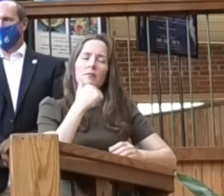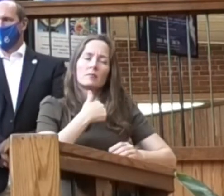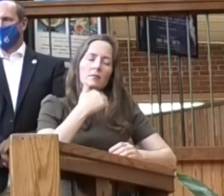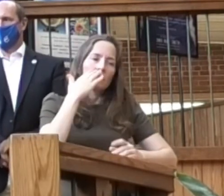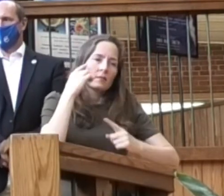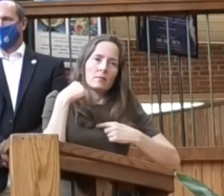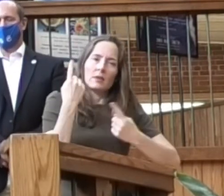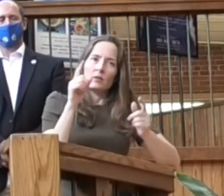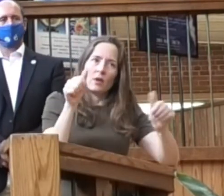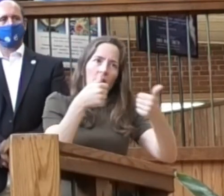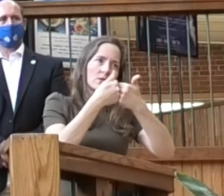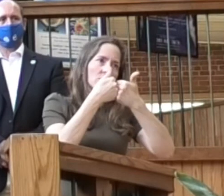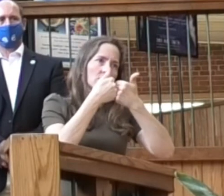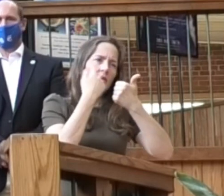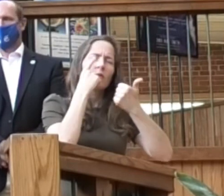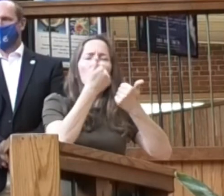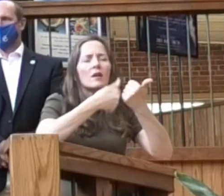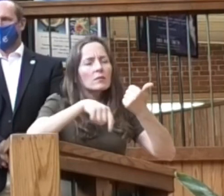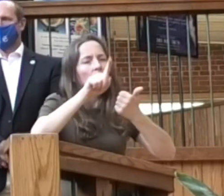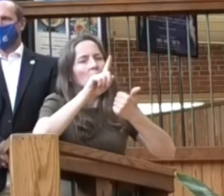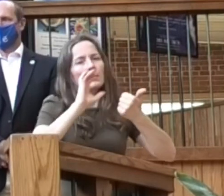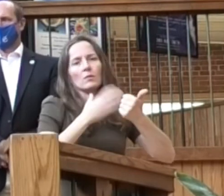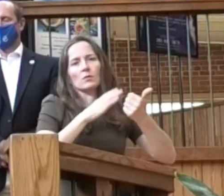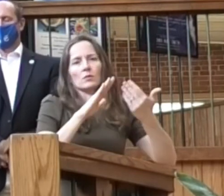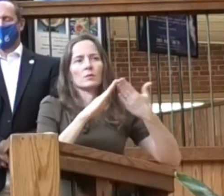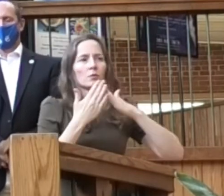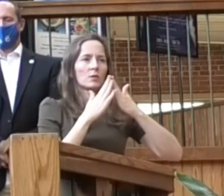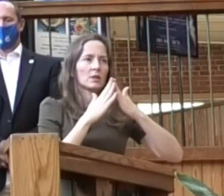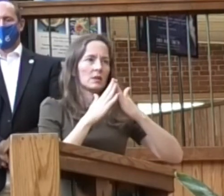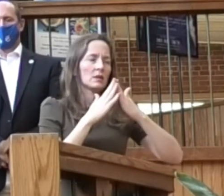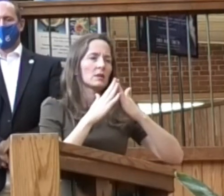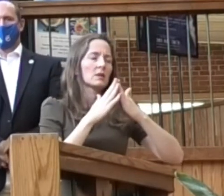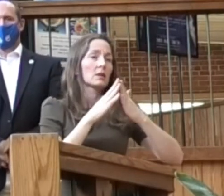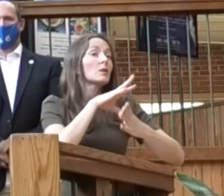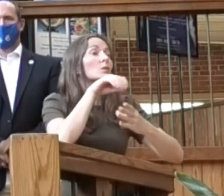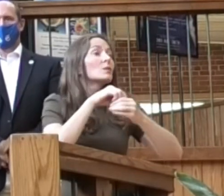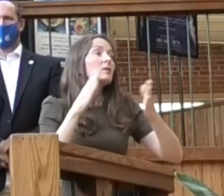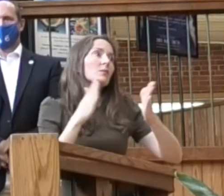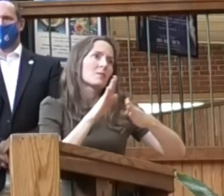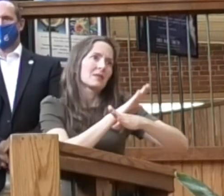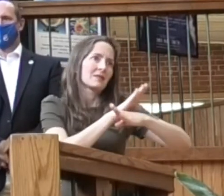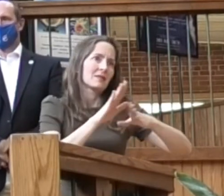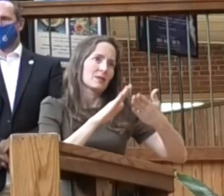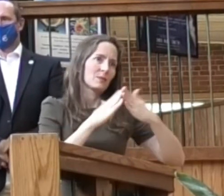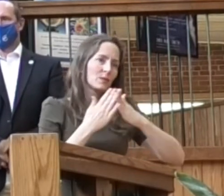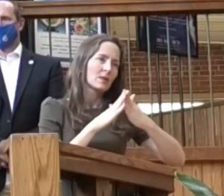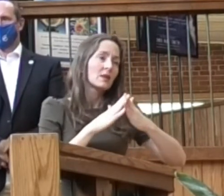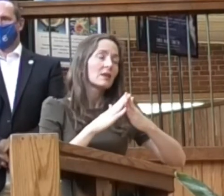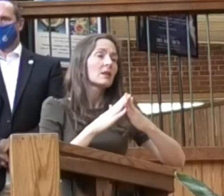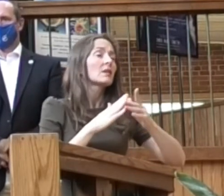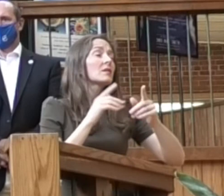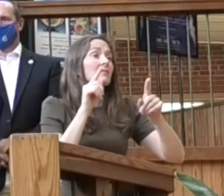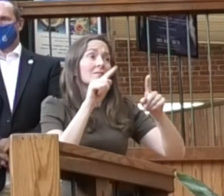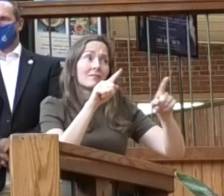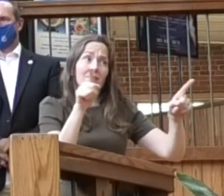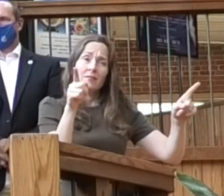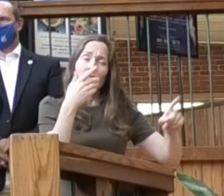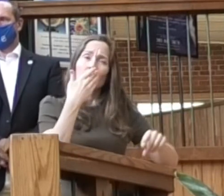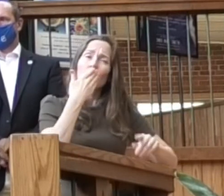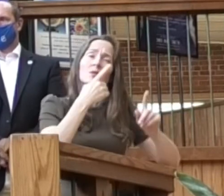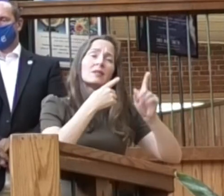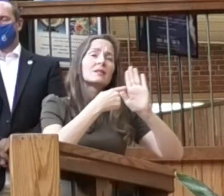everyone in our community, including our small business community. You all are an example of perseverance, of